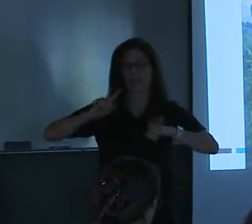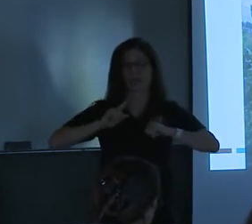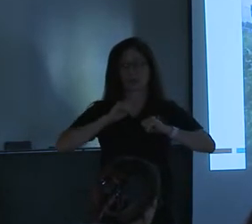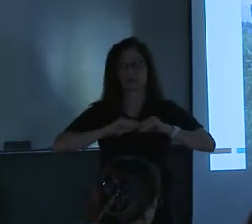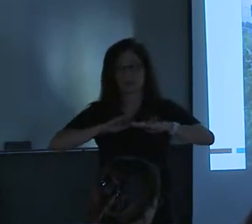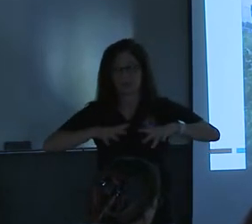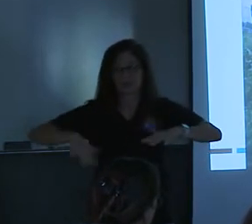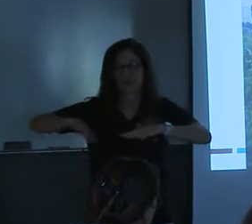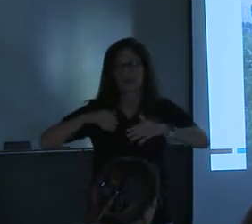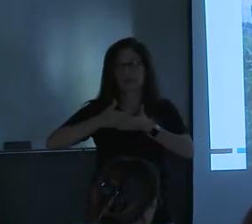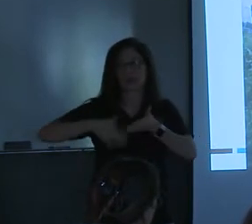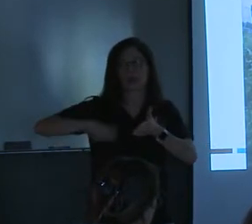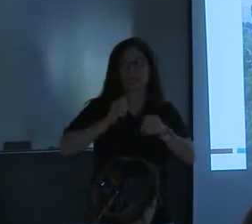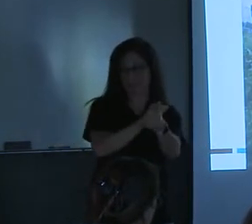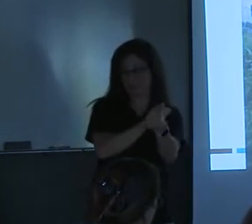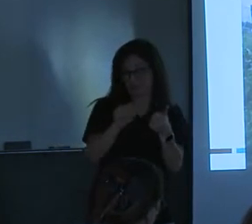once we got past Brandeisweg.